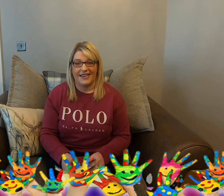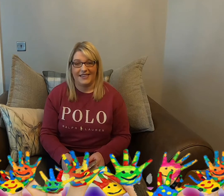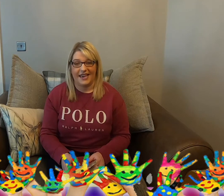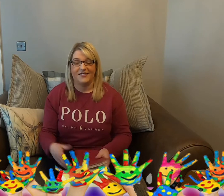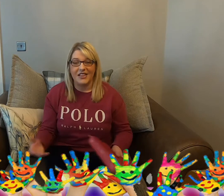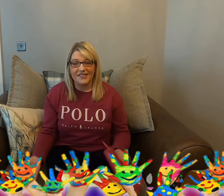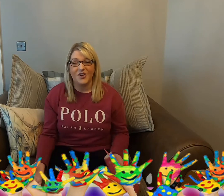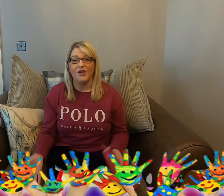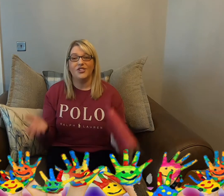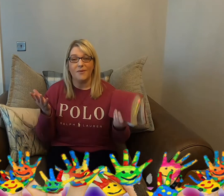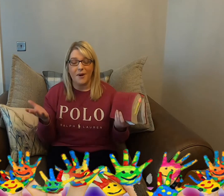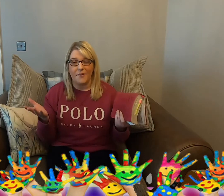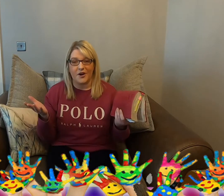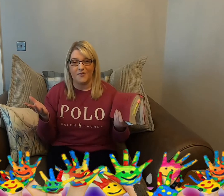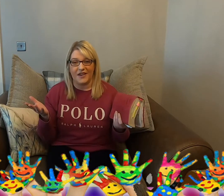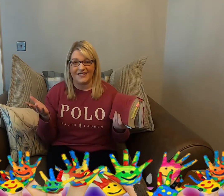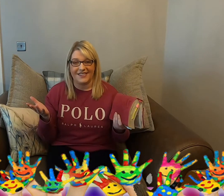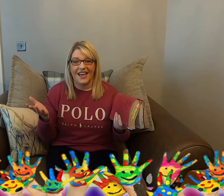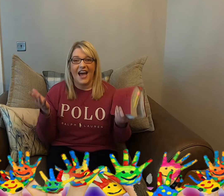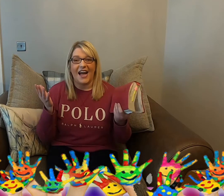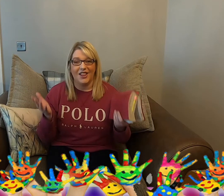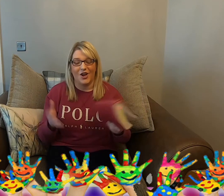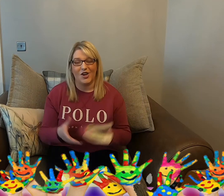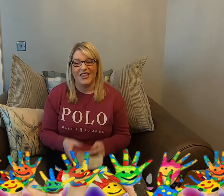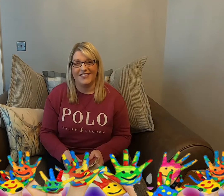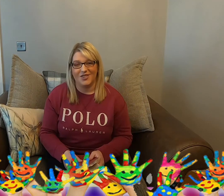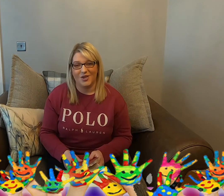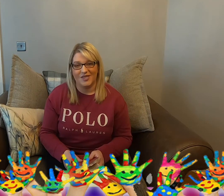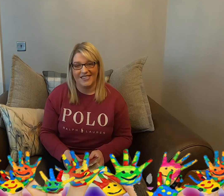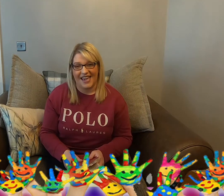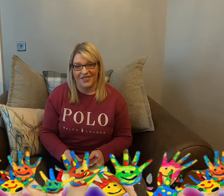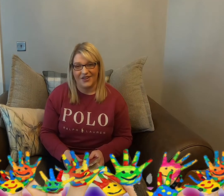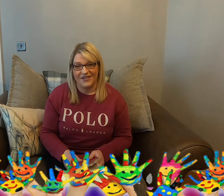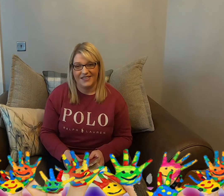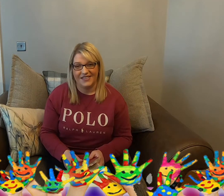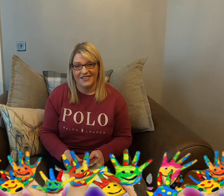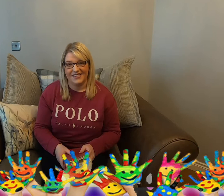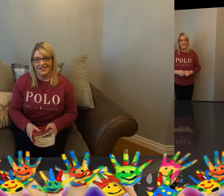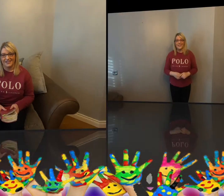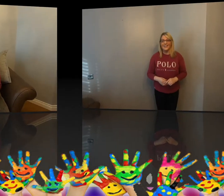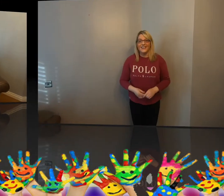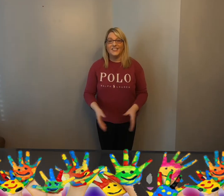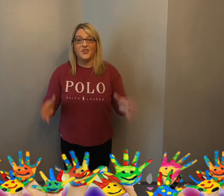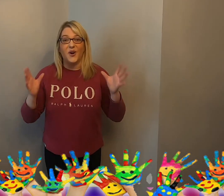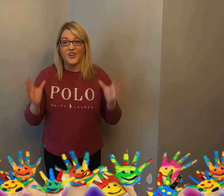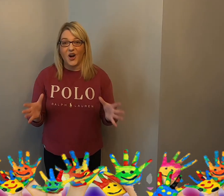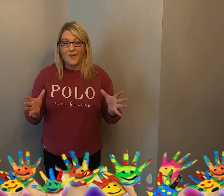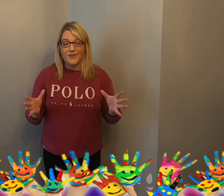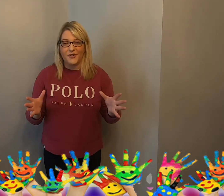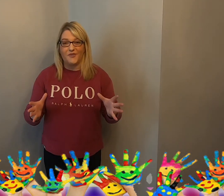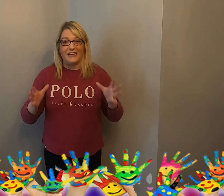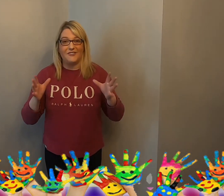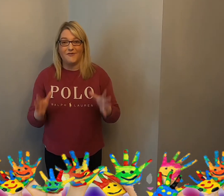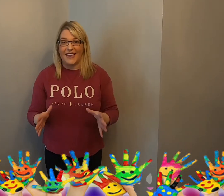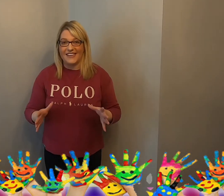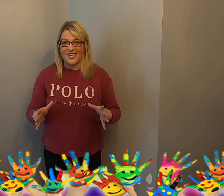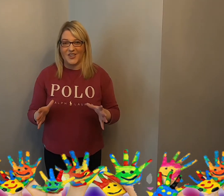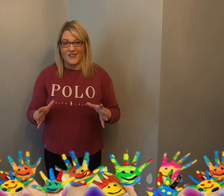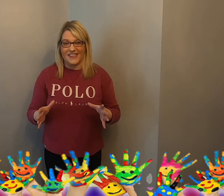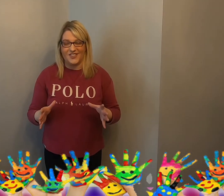night. So let's all jump up on our feet and learn this song together. So are you all up on your feet and ready to learn this